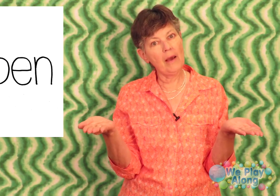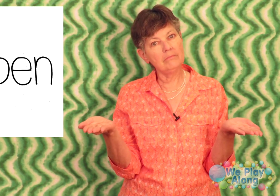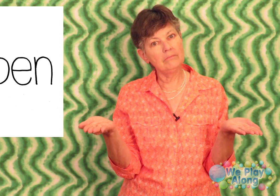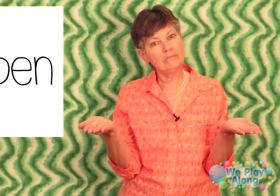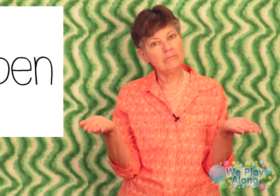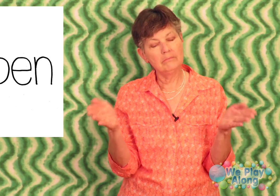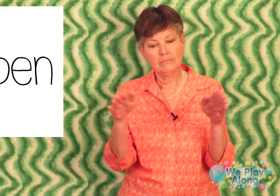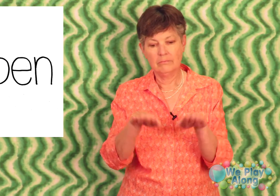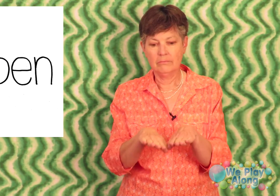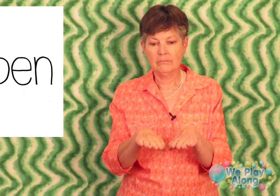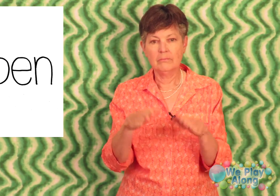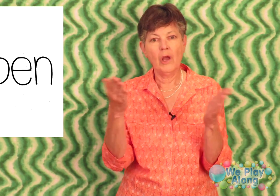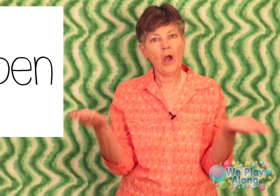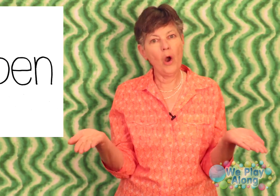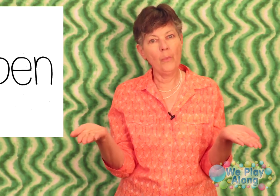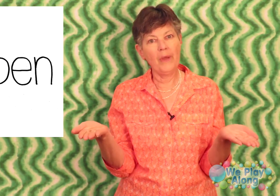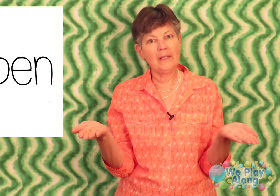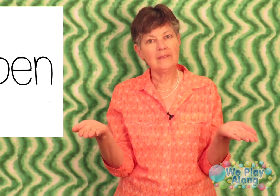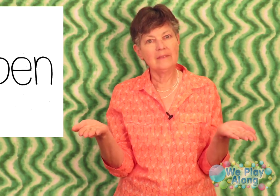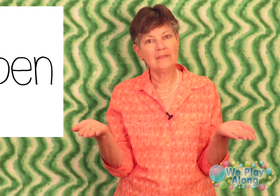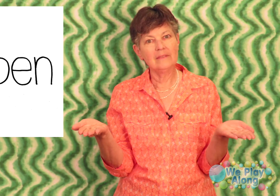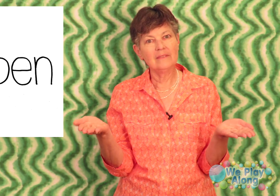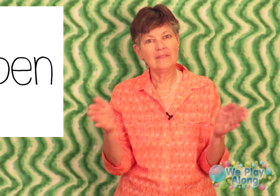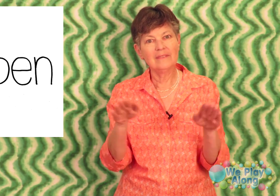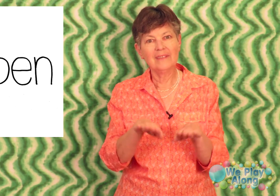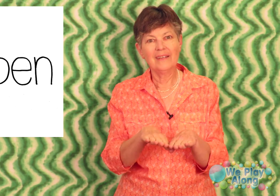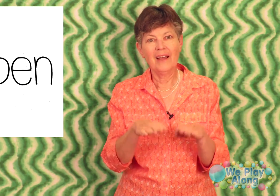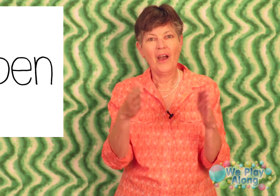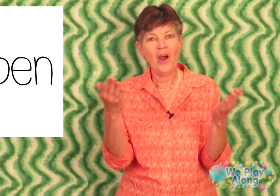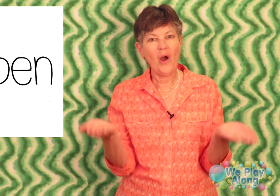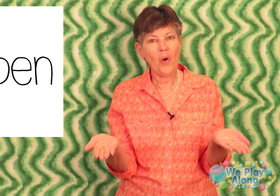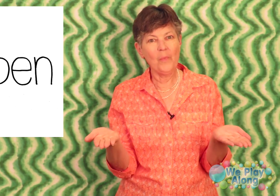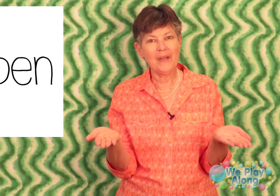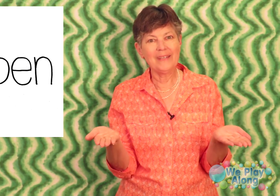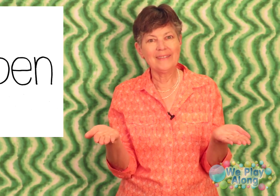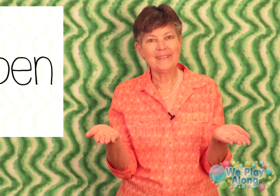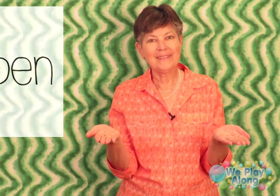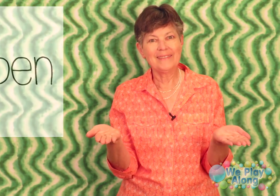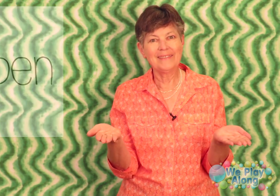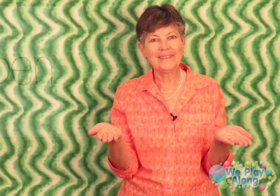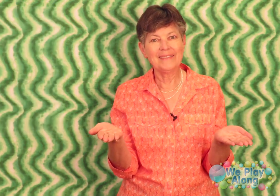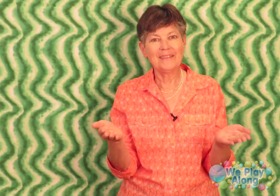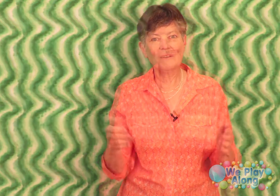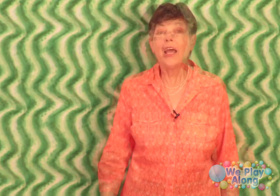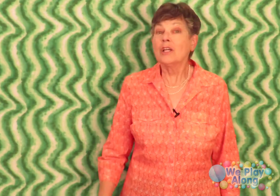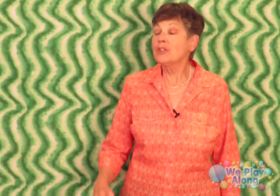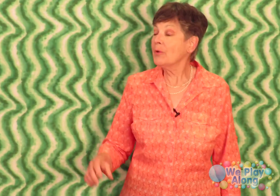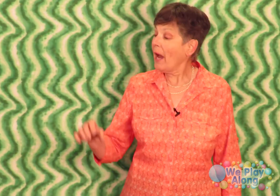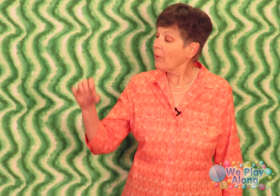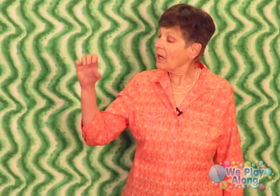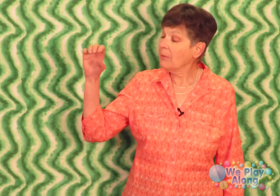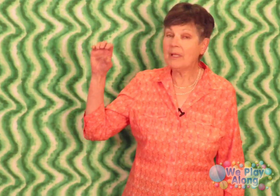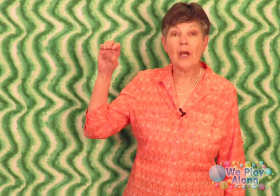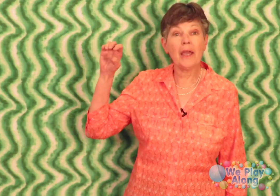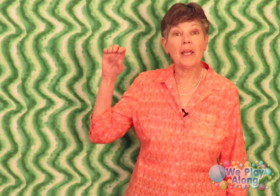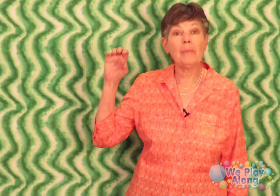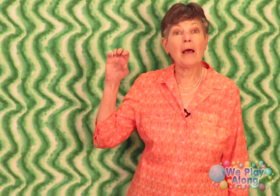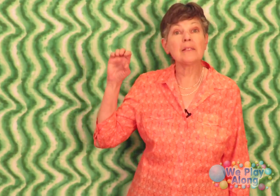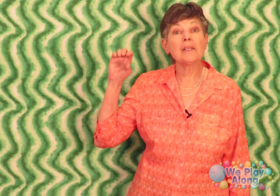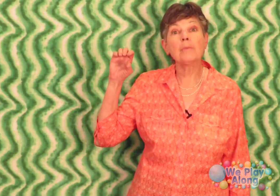up open open so now we're going to be talking about some